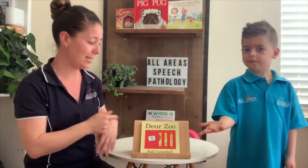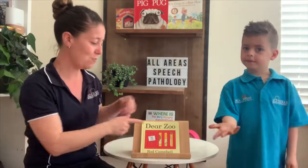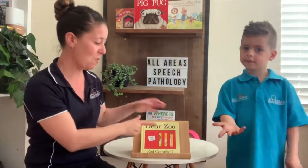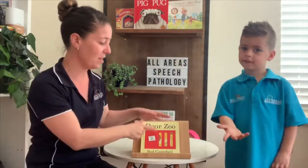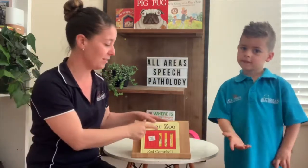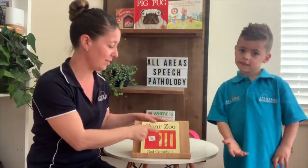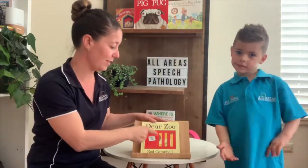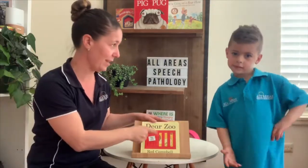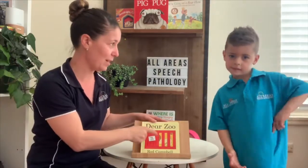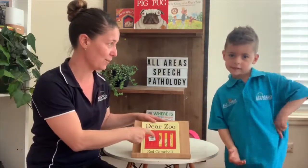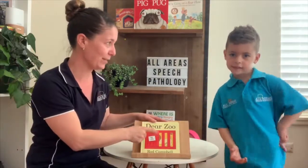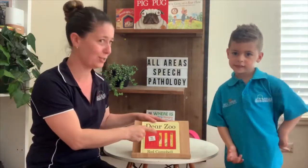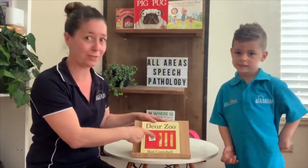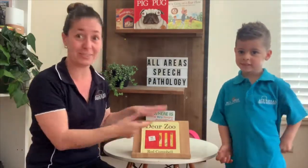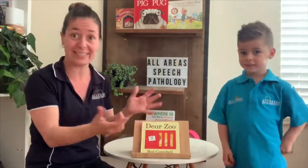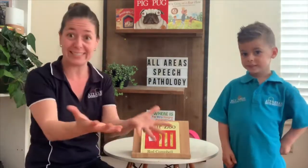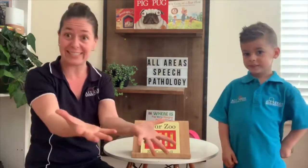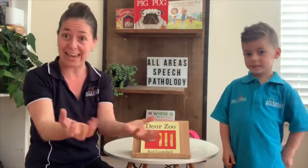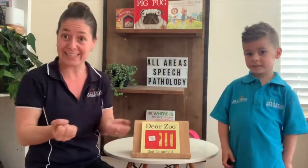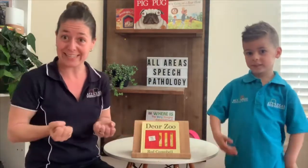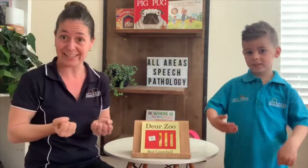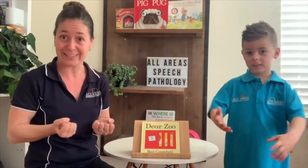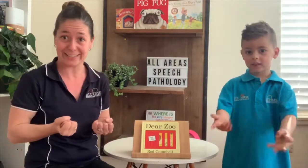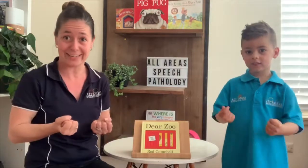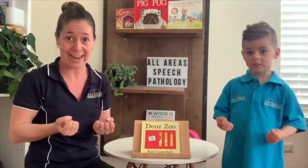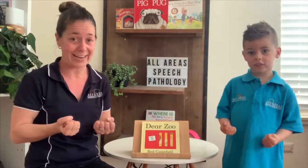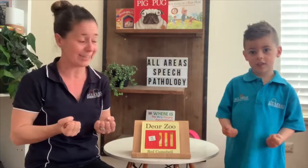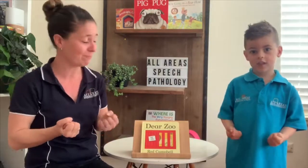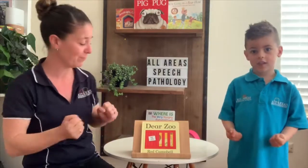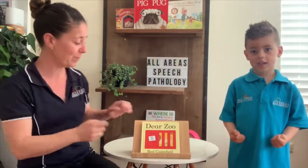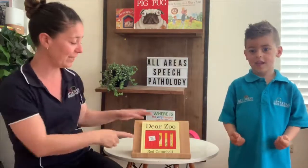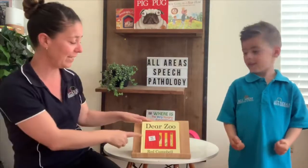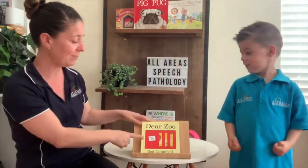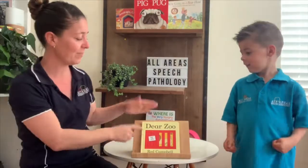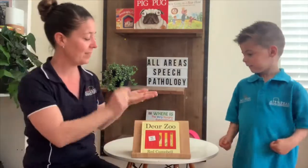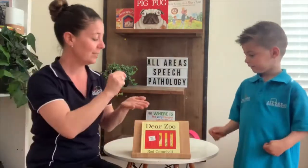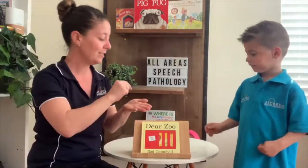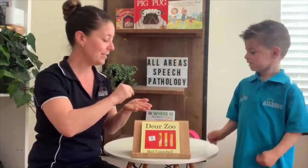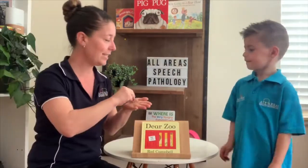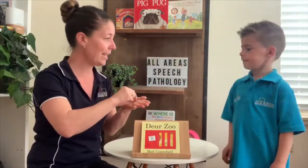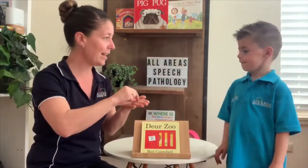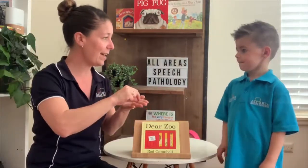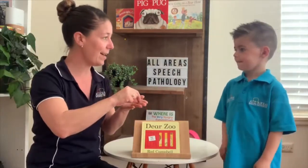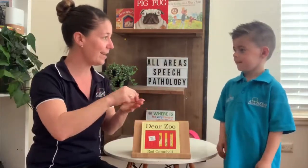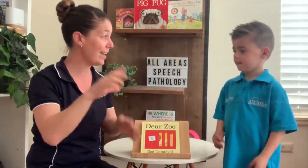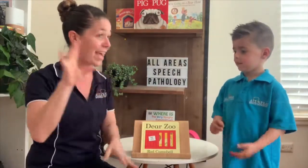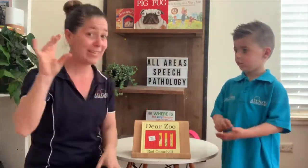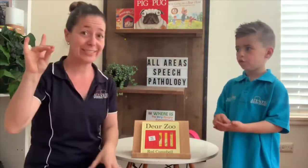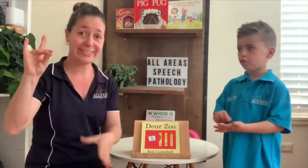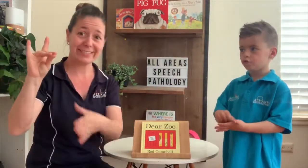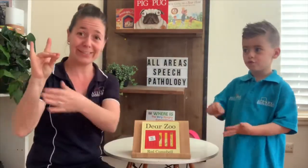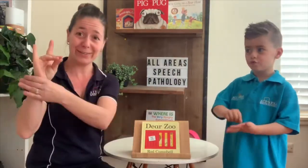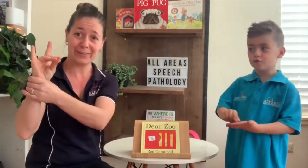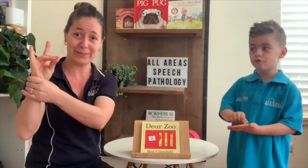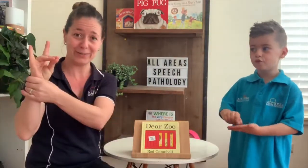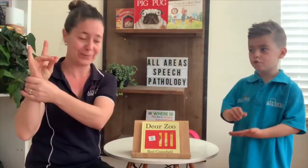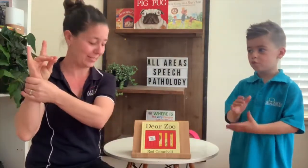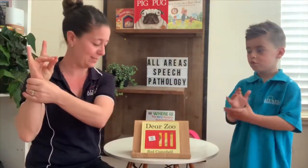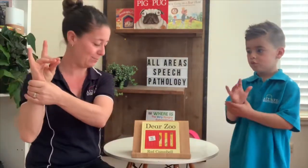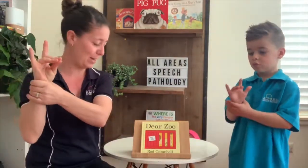what they're going to send us today. You ready? Dear Zoo by